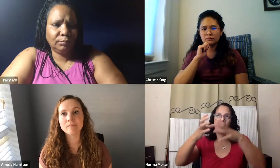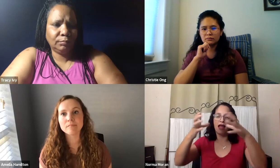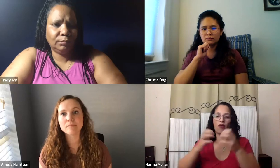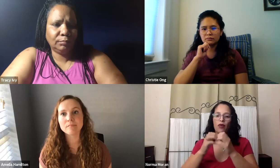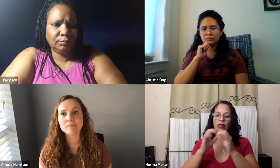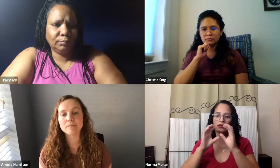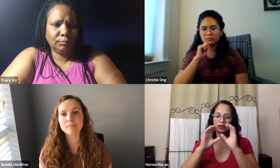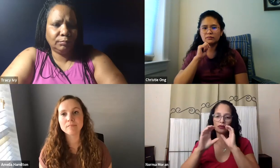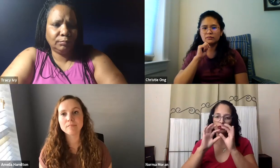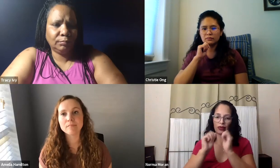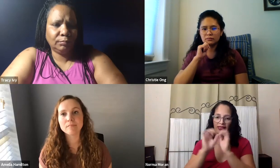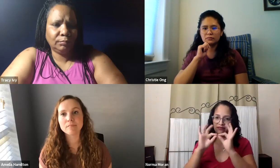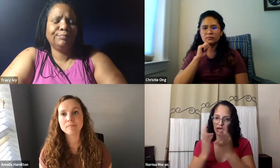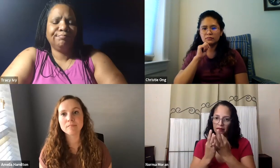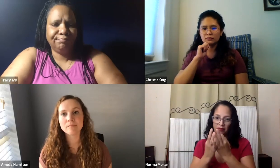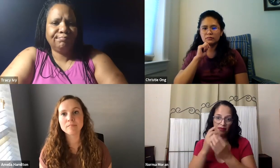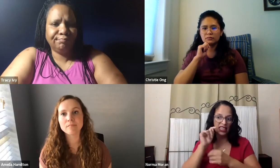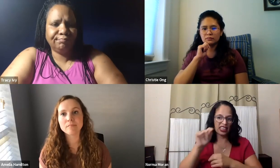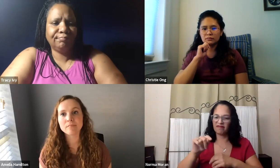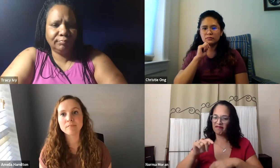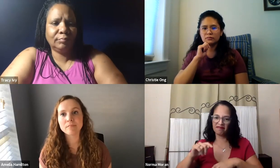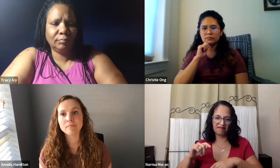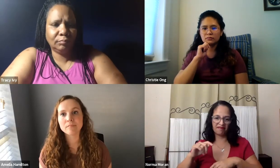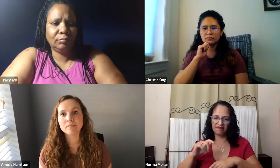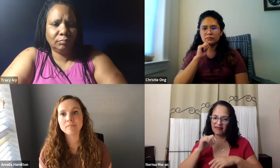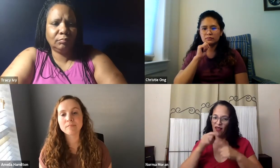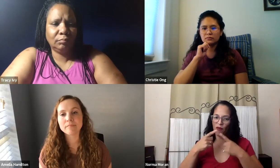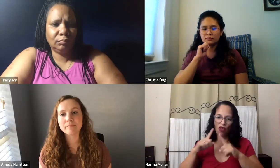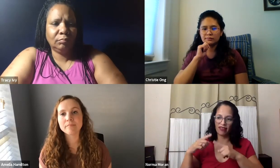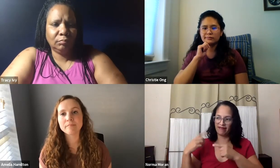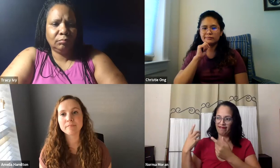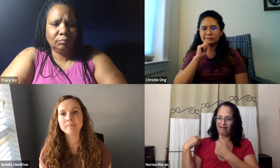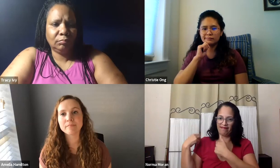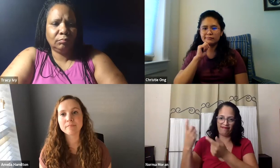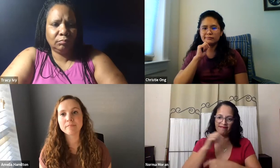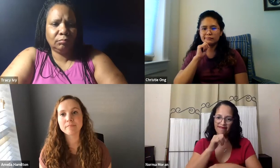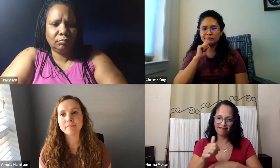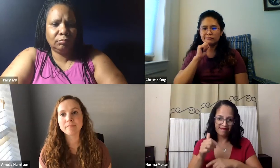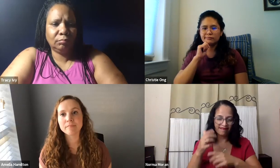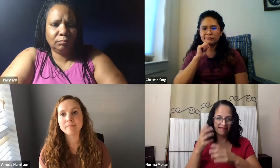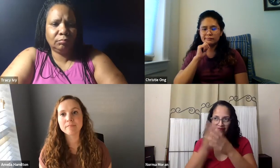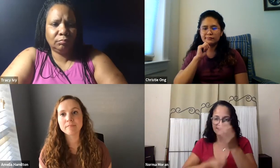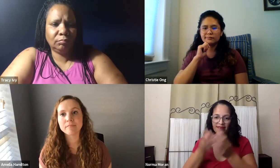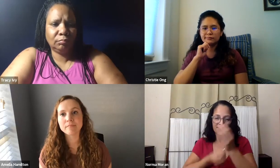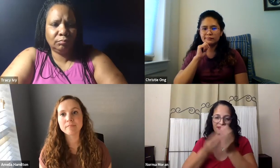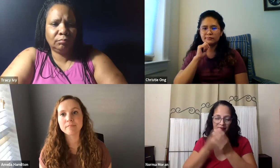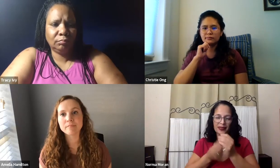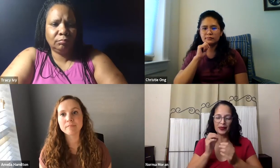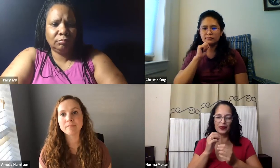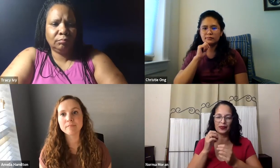systems have improved a lot, and they need to continue improving. A lot of things have not